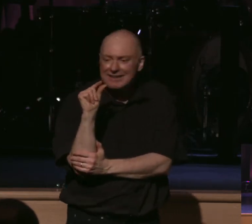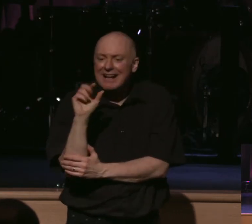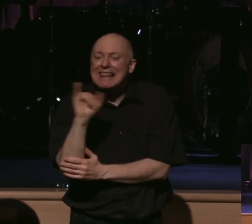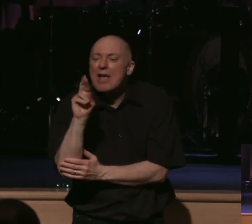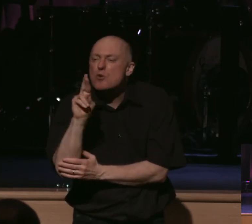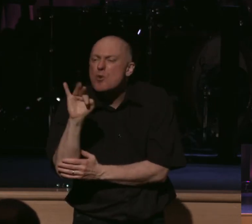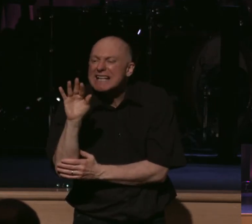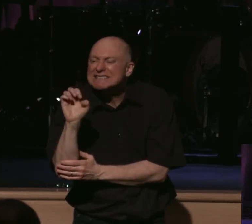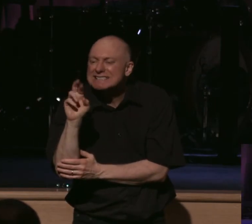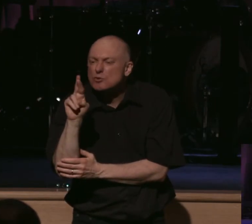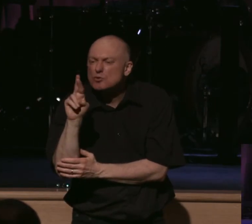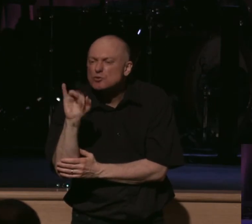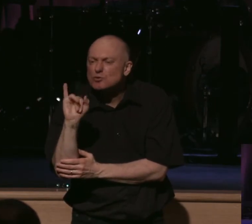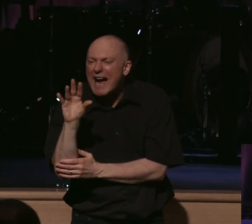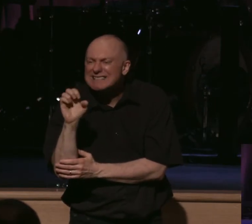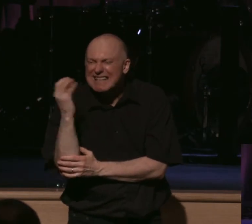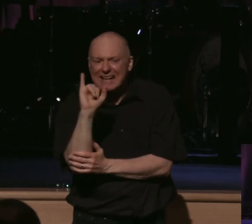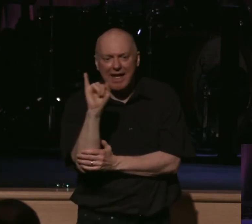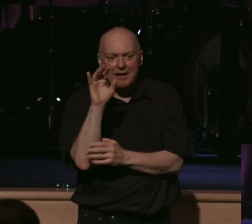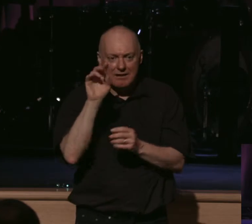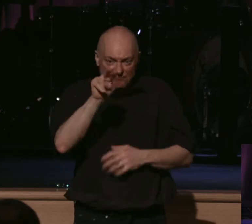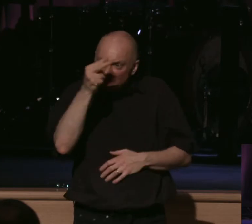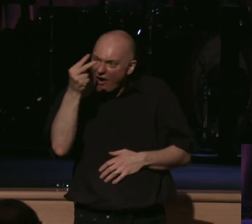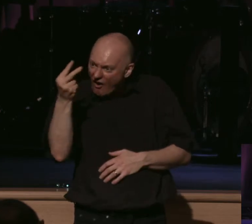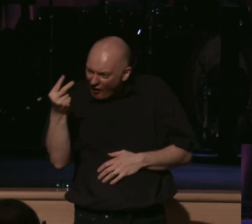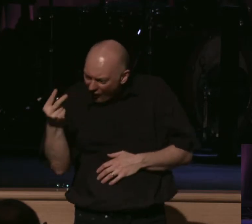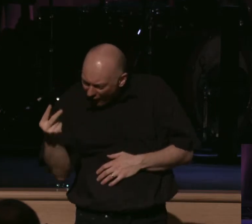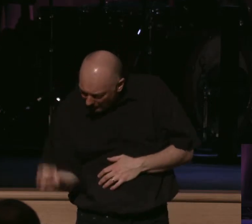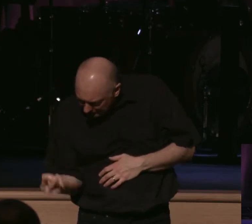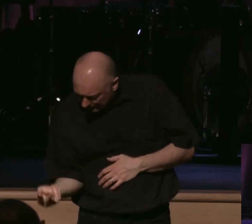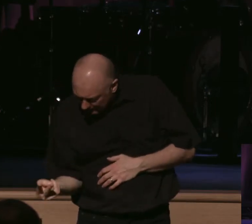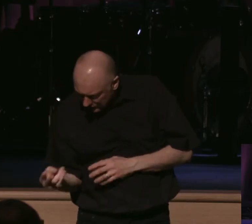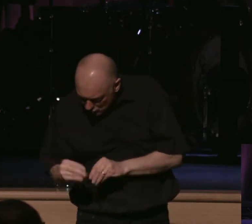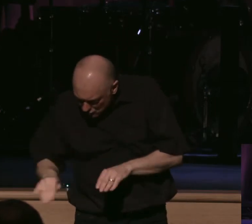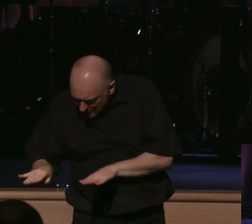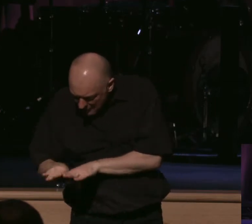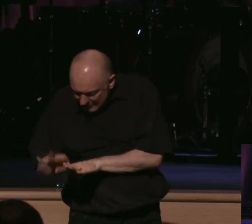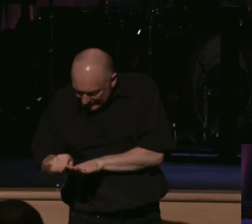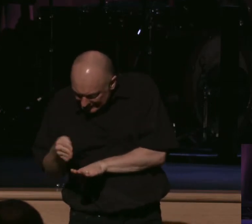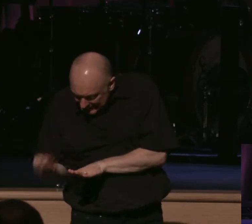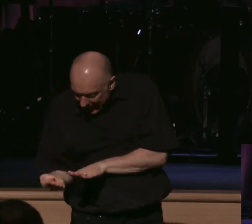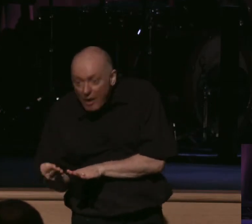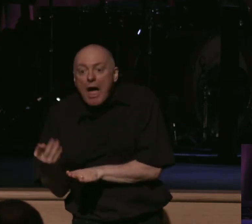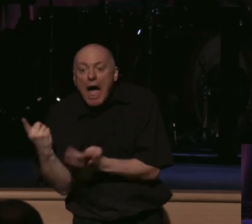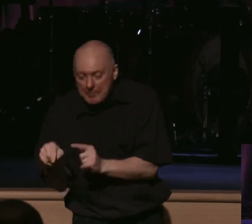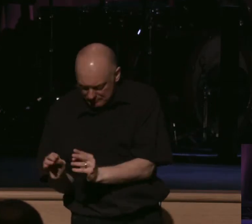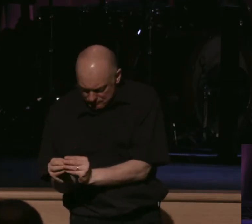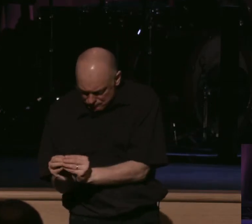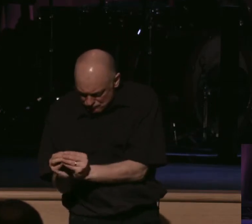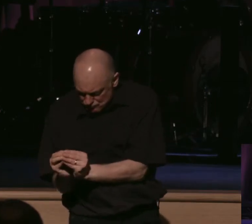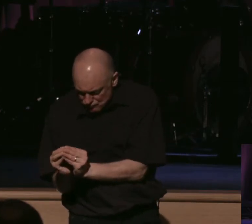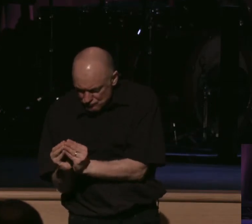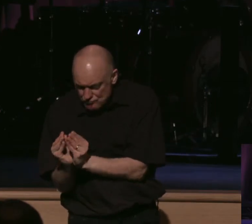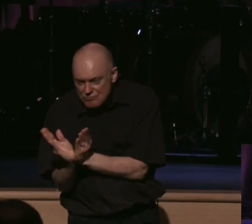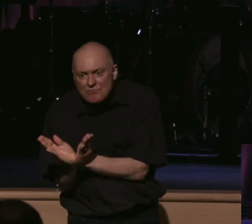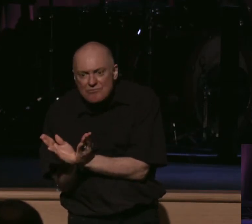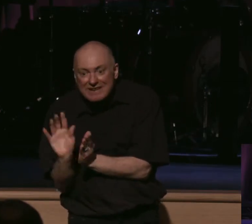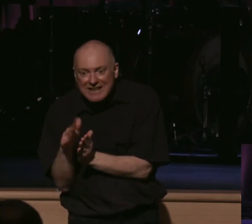grain of rice. If it falls in the ground and then dies, it opens up, it cracks, it explodes. And